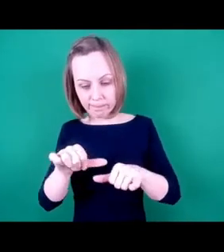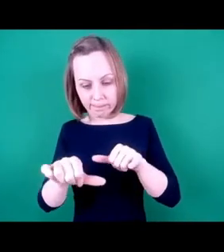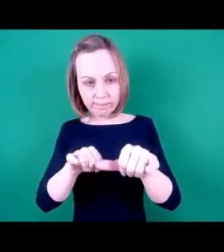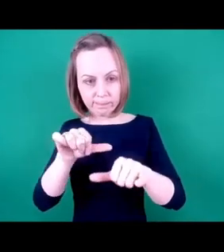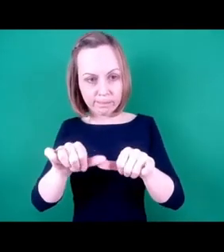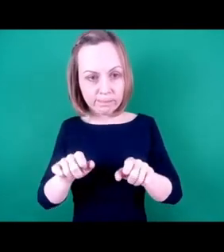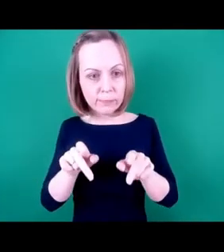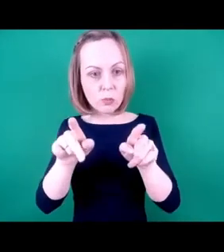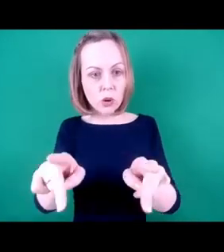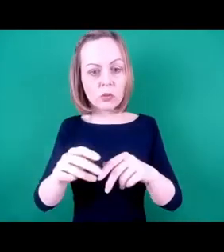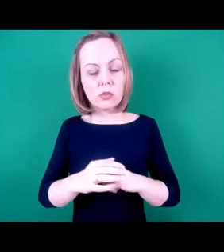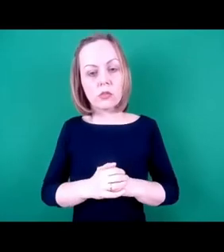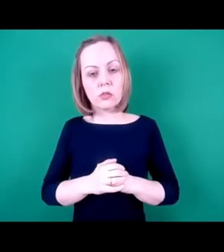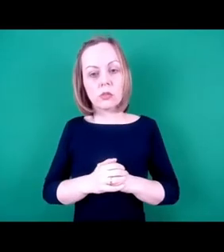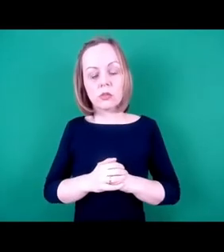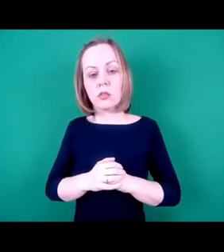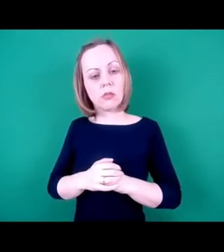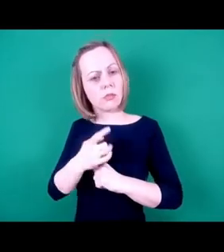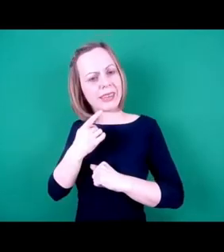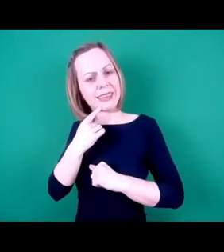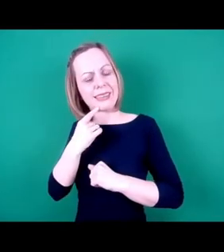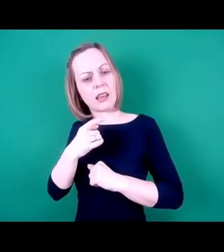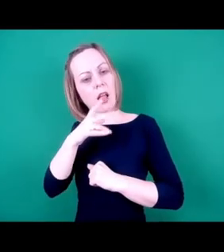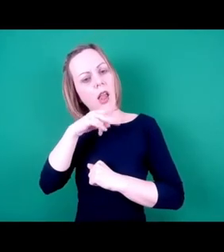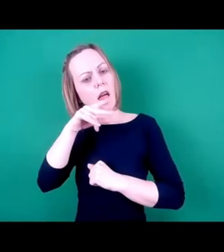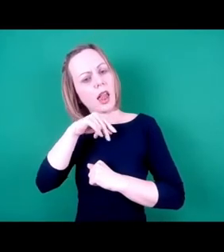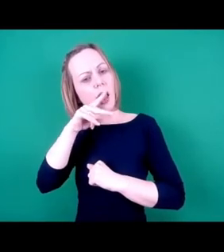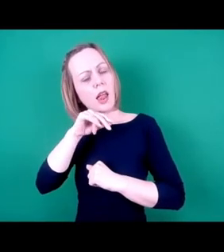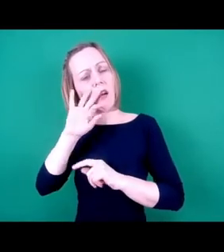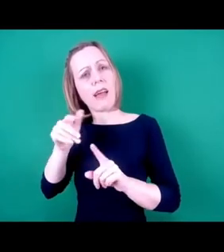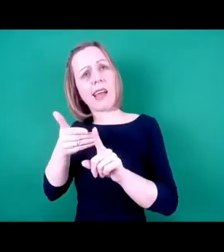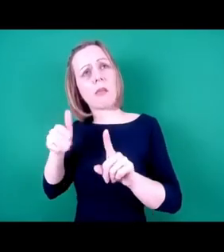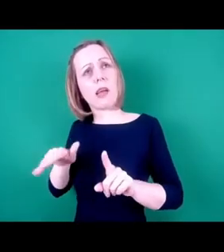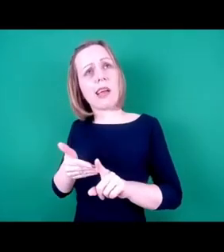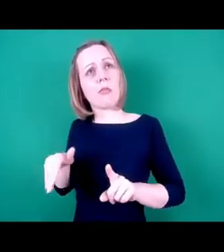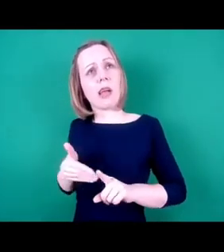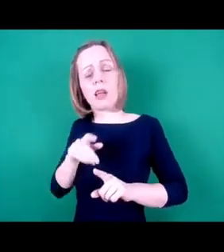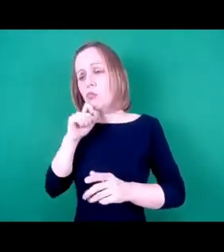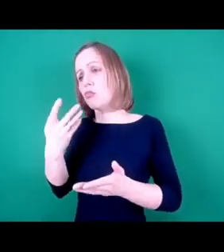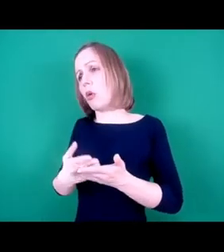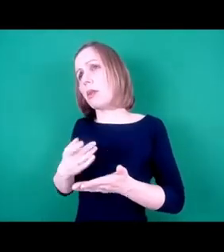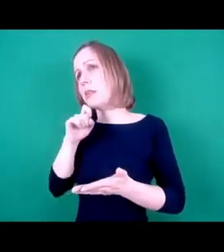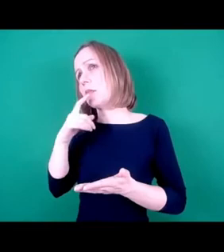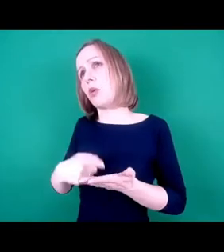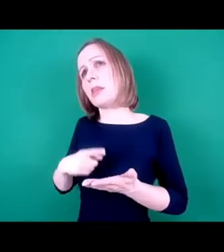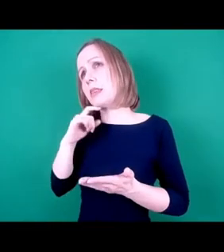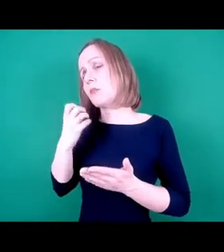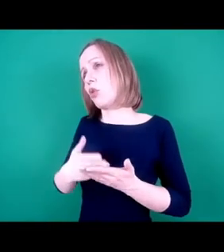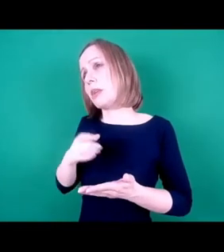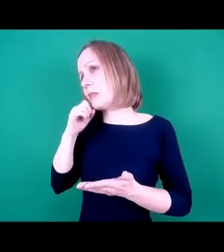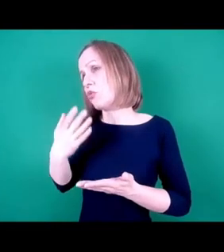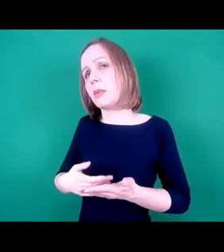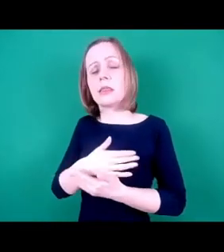and intentions and promises into actions so that we deliver some systematic change.